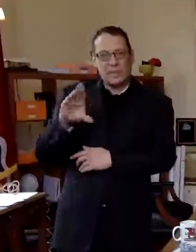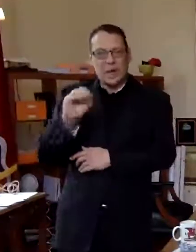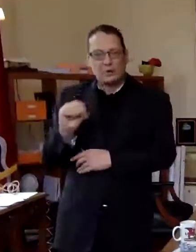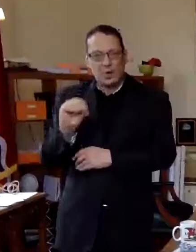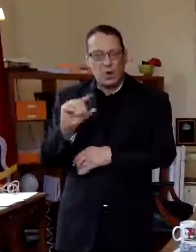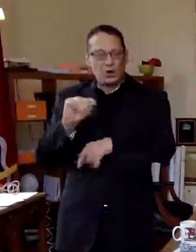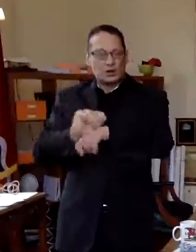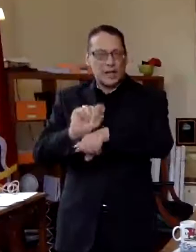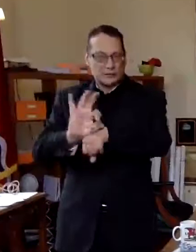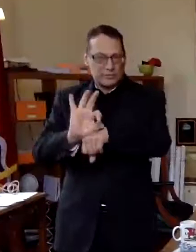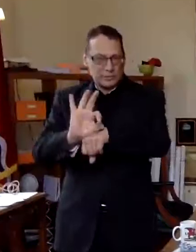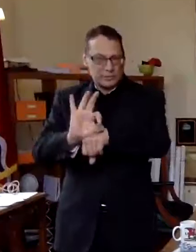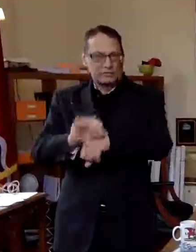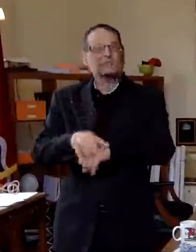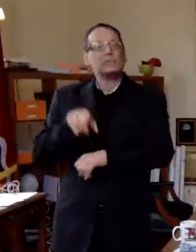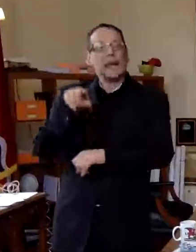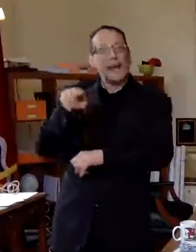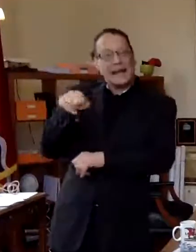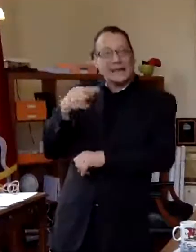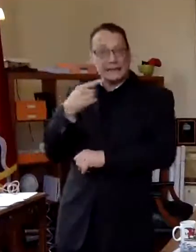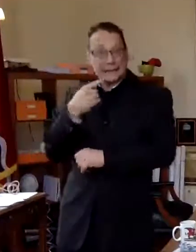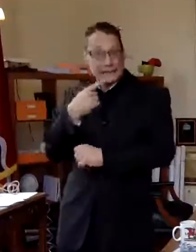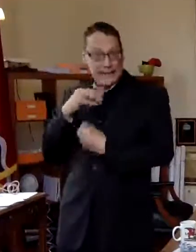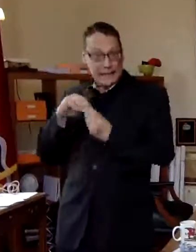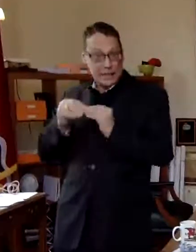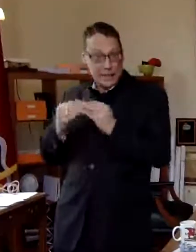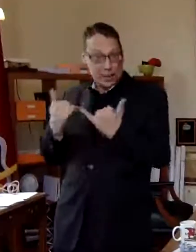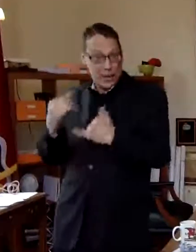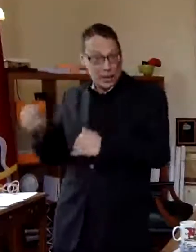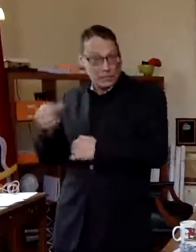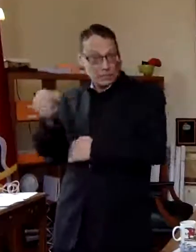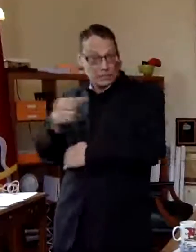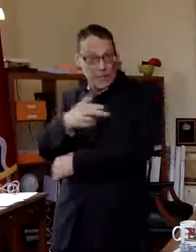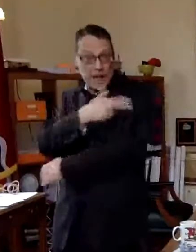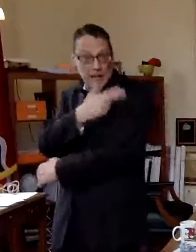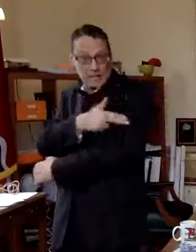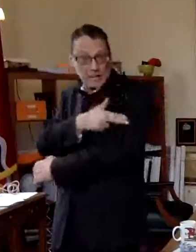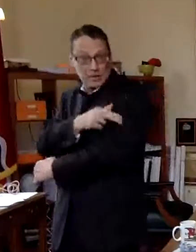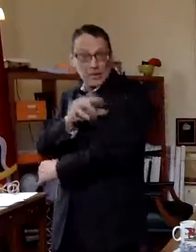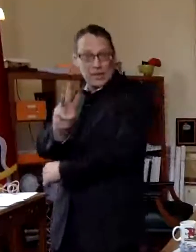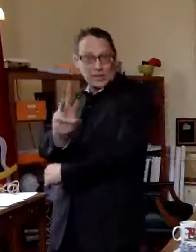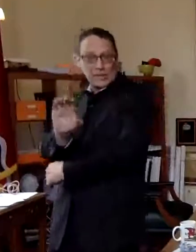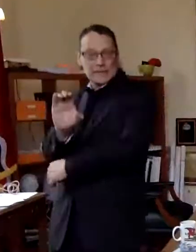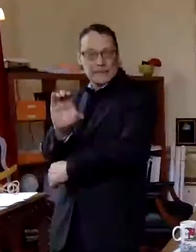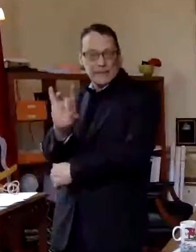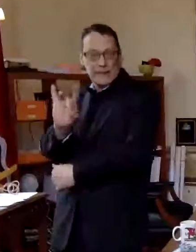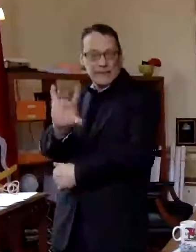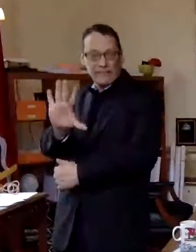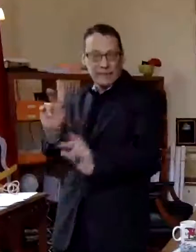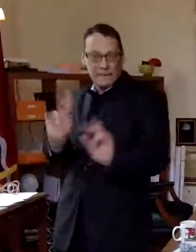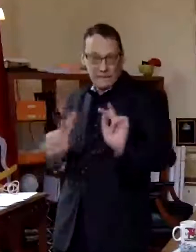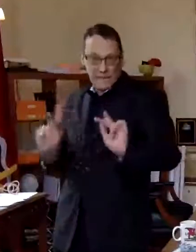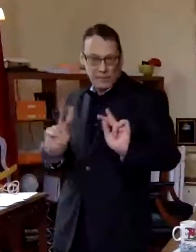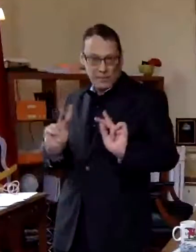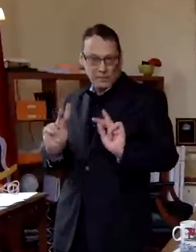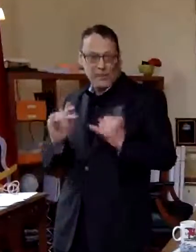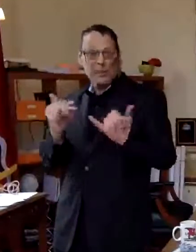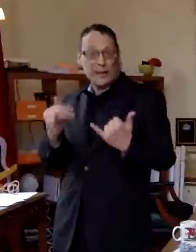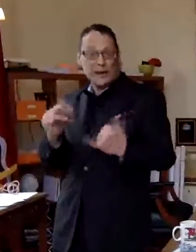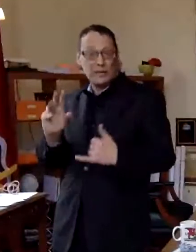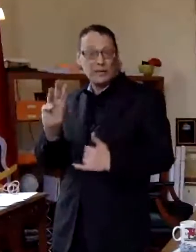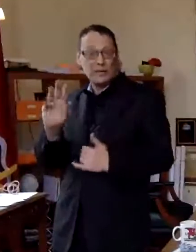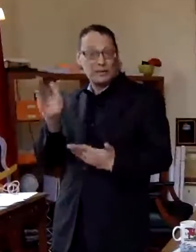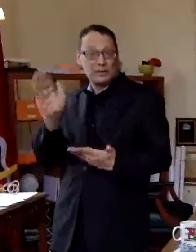task force he said the number currently hospitalized today is 685 people that is down 65